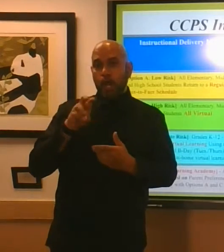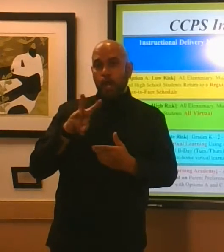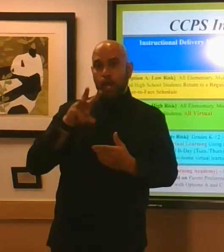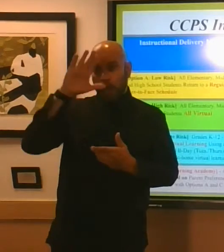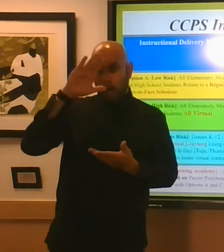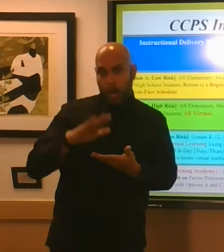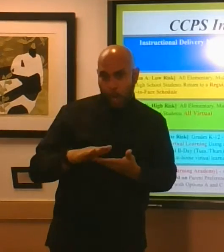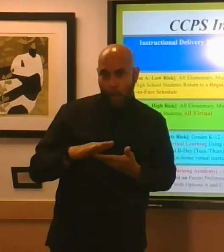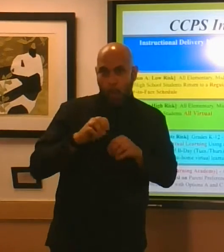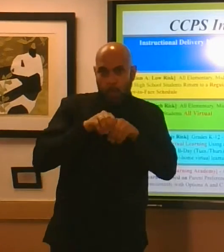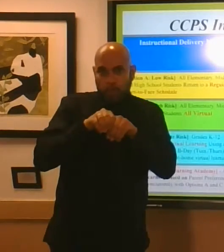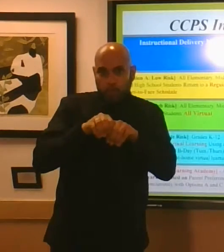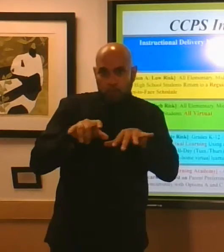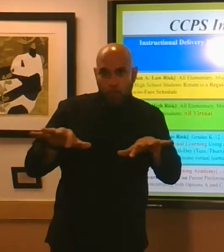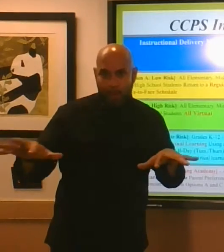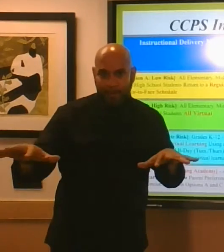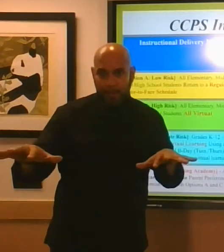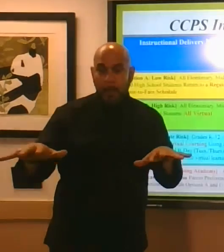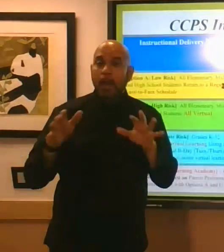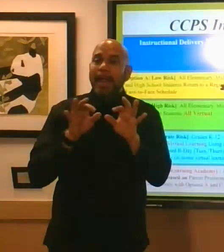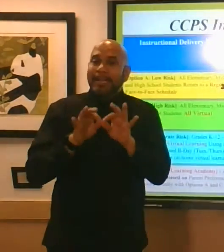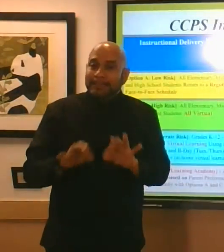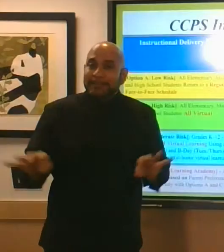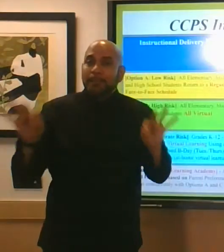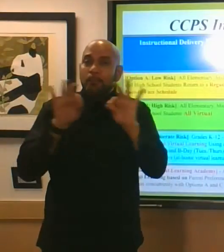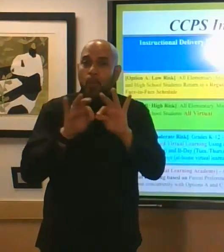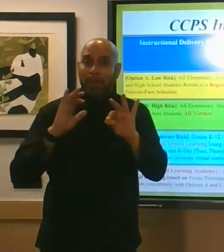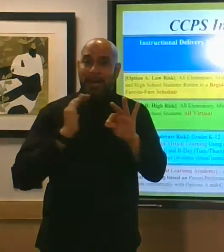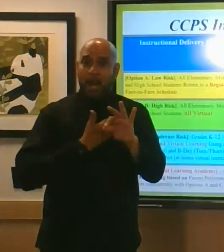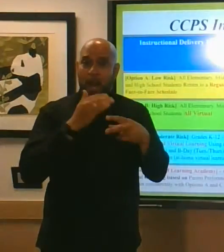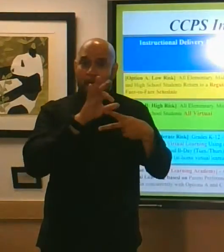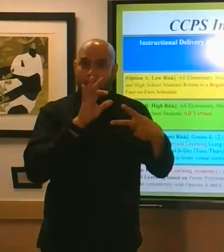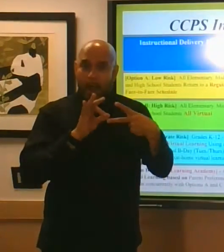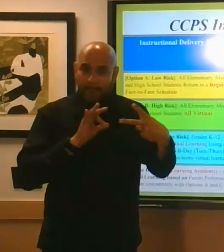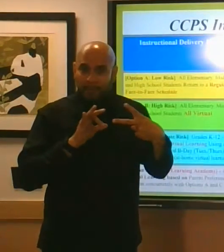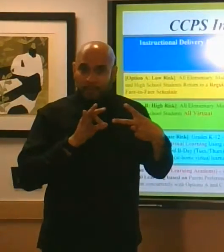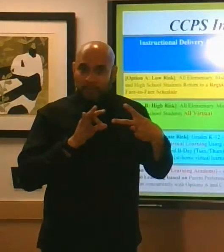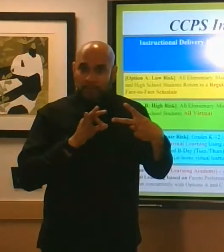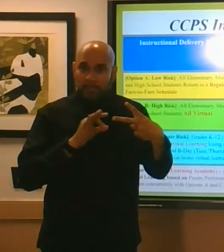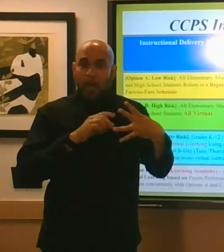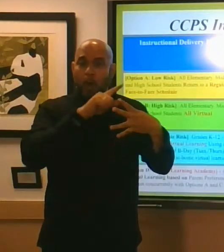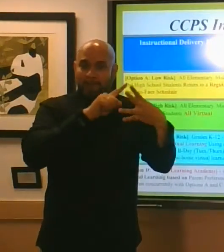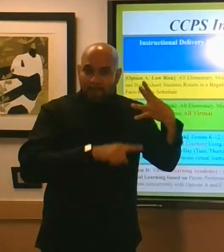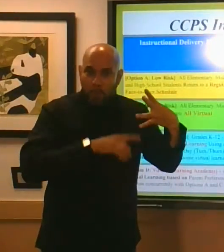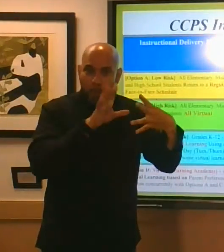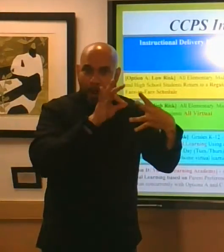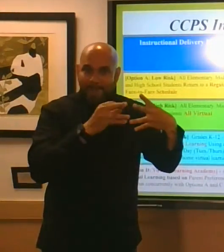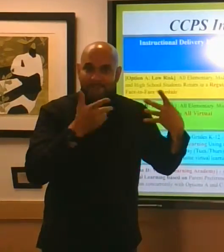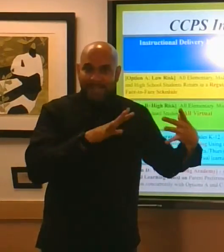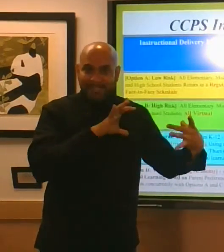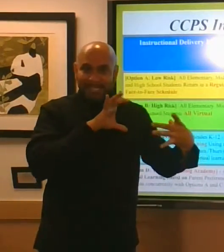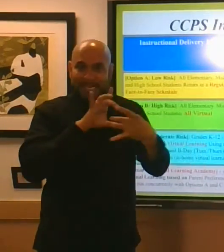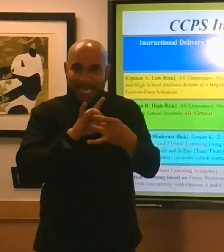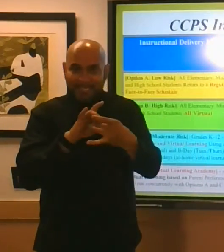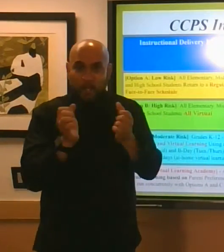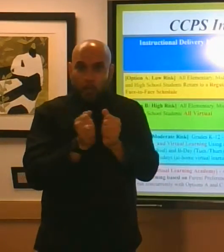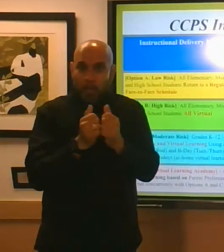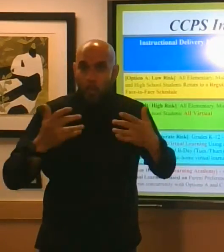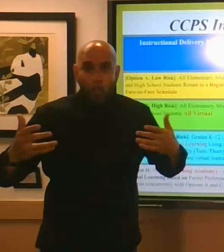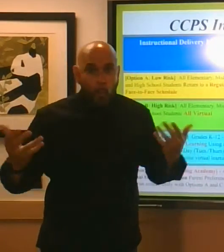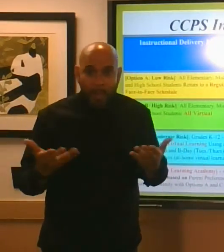important that everyone understands that our option option our options are connected to the data